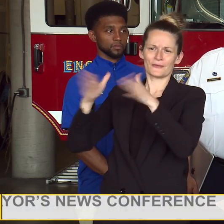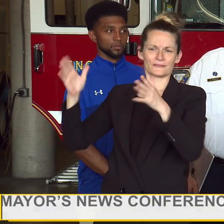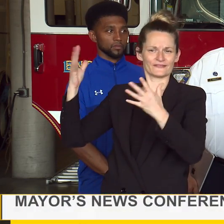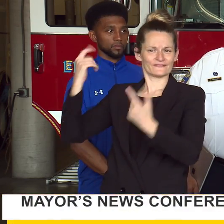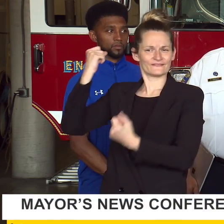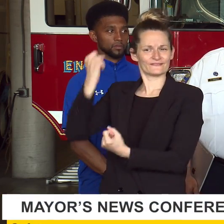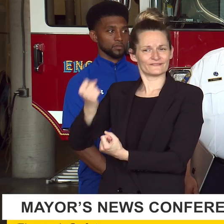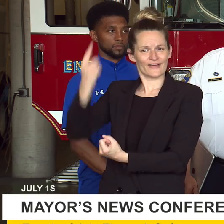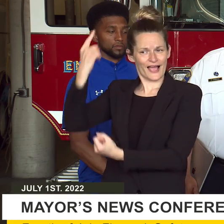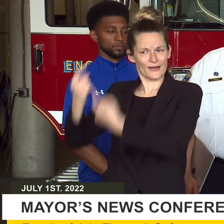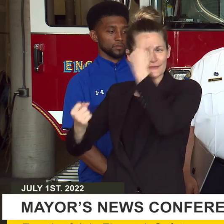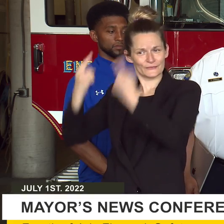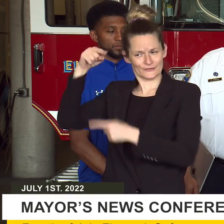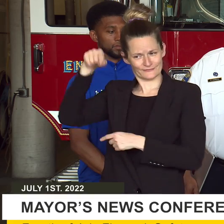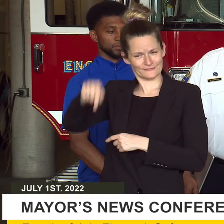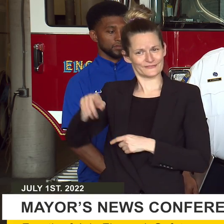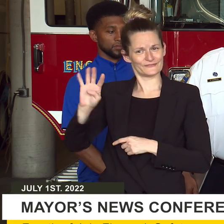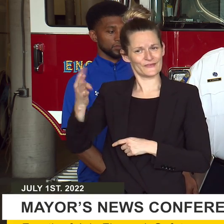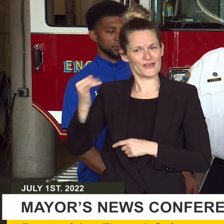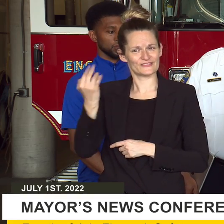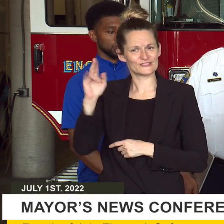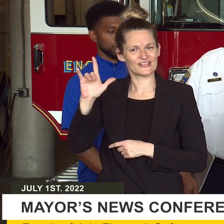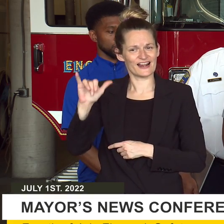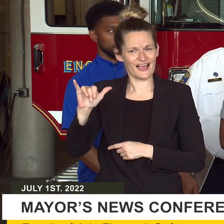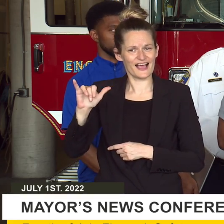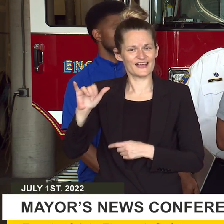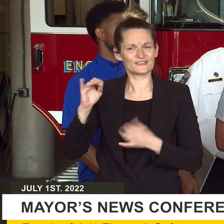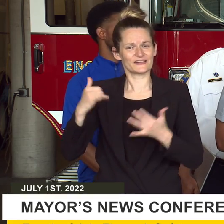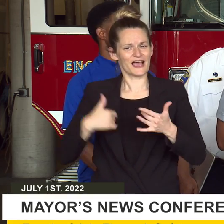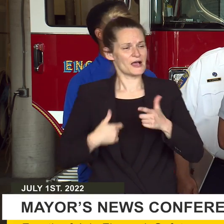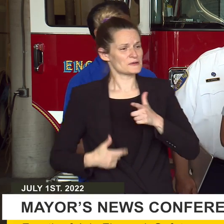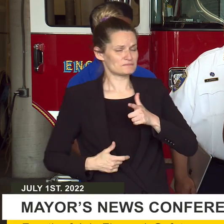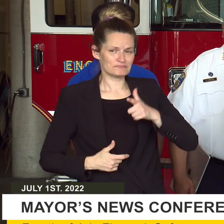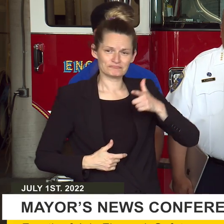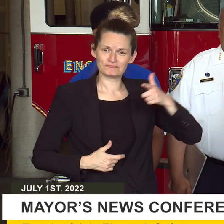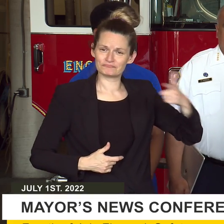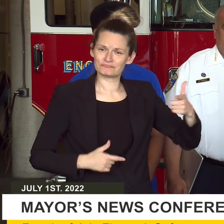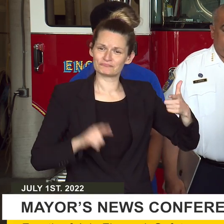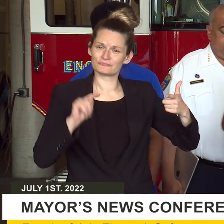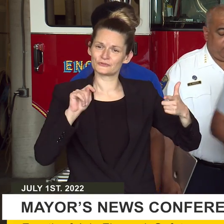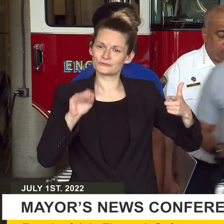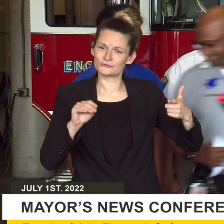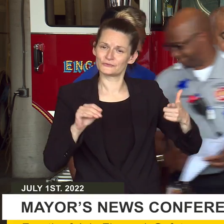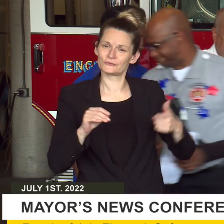So at this time, I'd like to turn it over to Councilman Stokes.